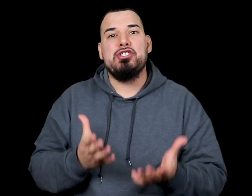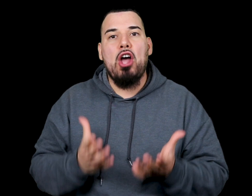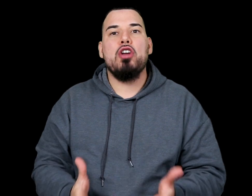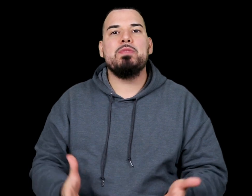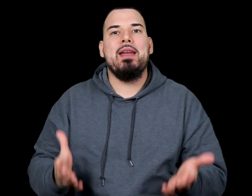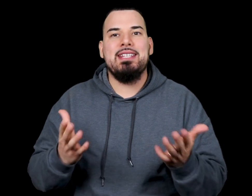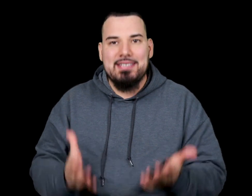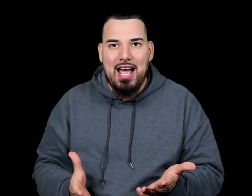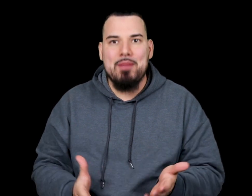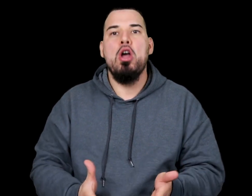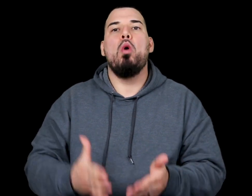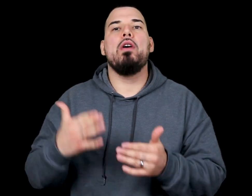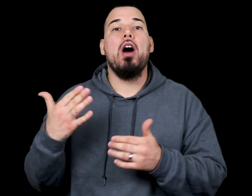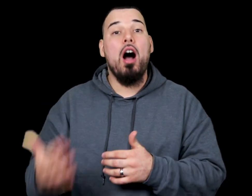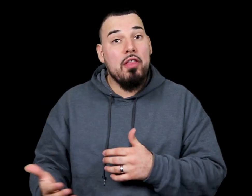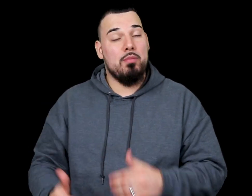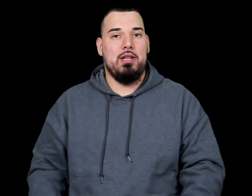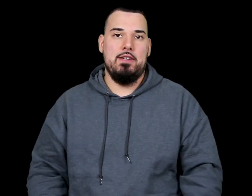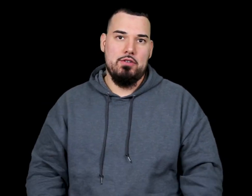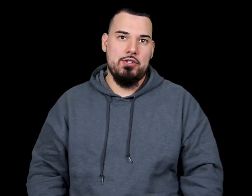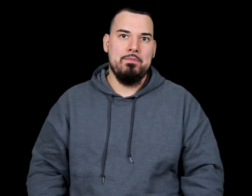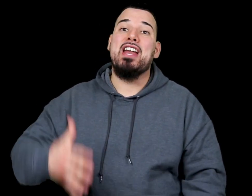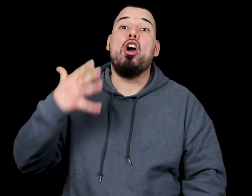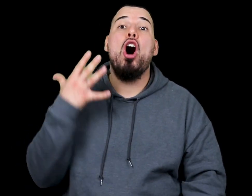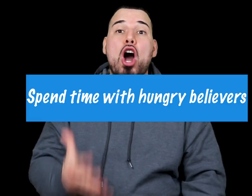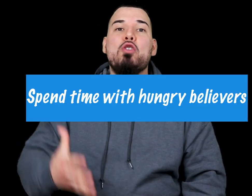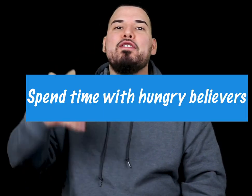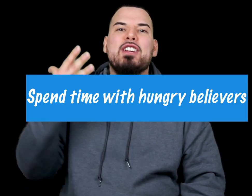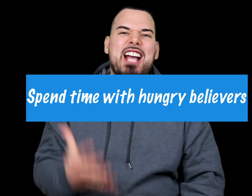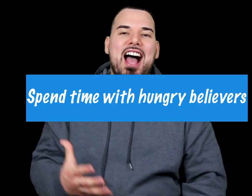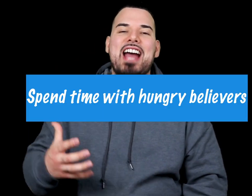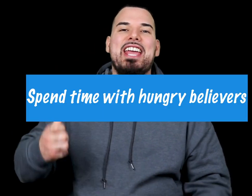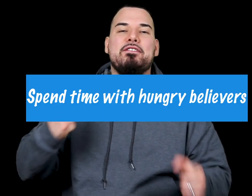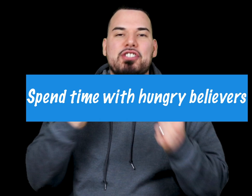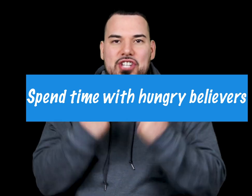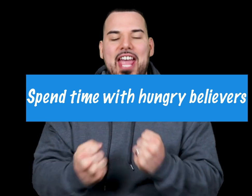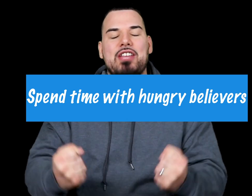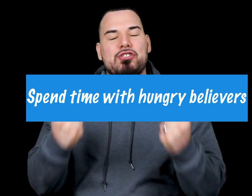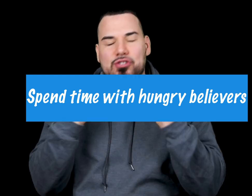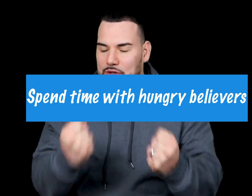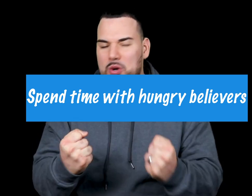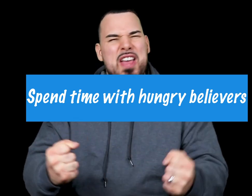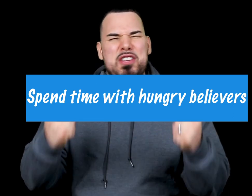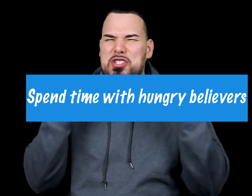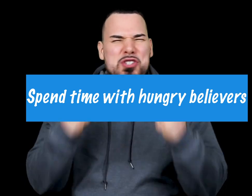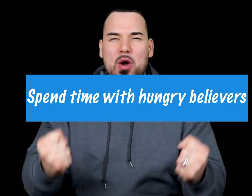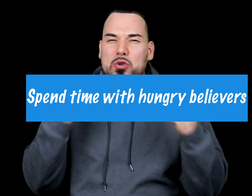start spending time with other believers that are hungry for God and for change too. This is so,